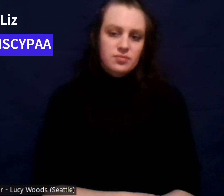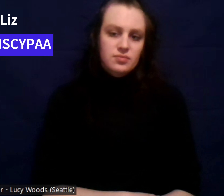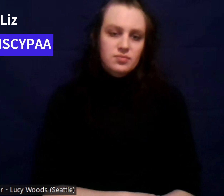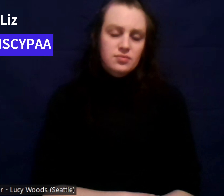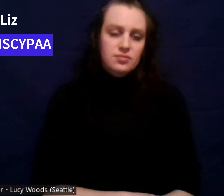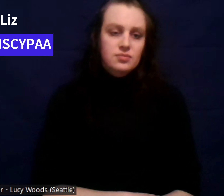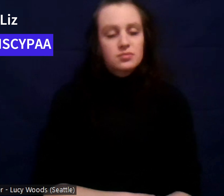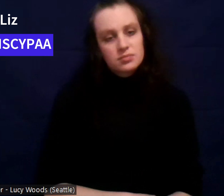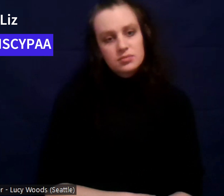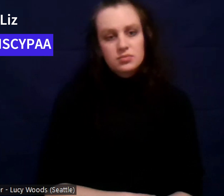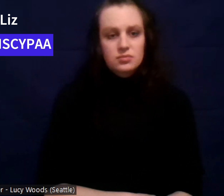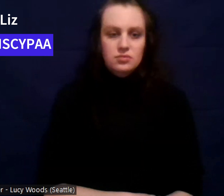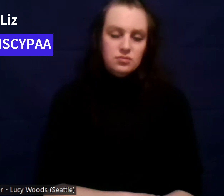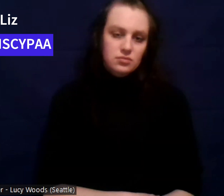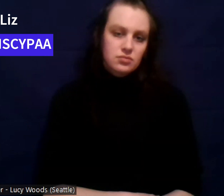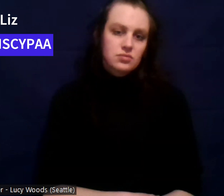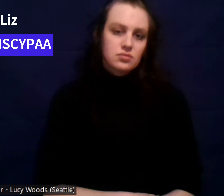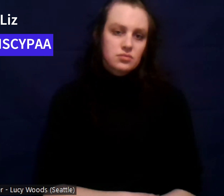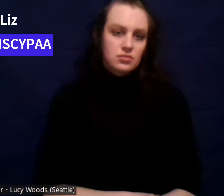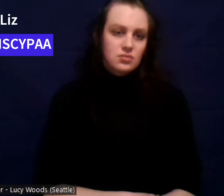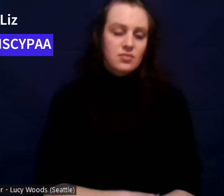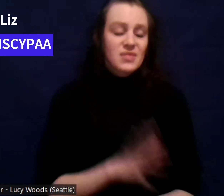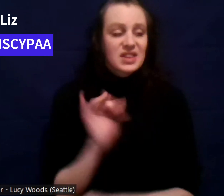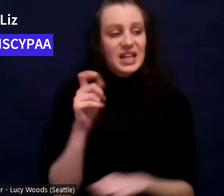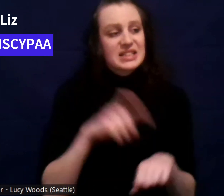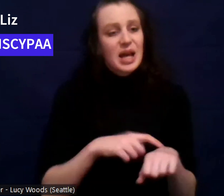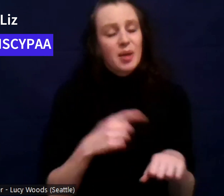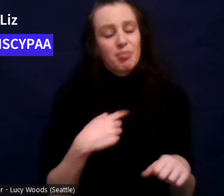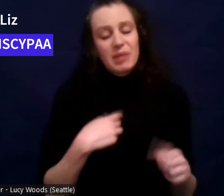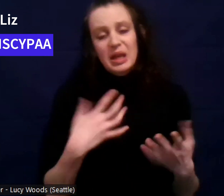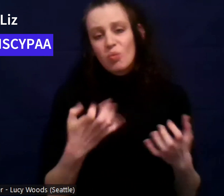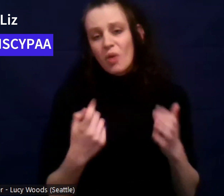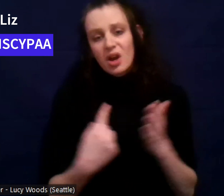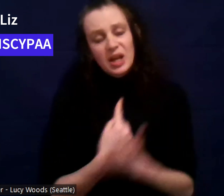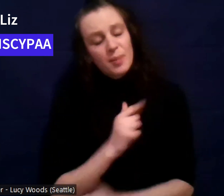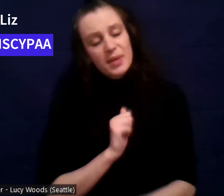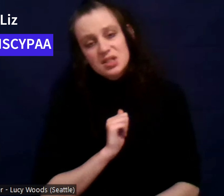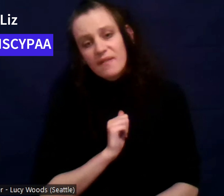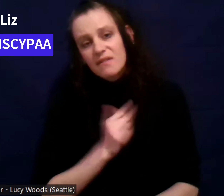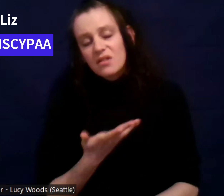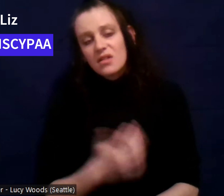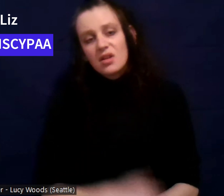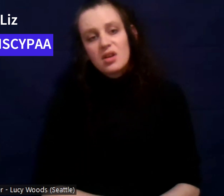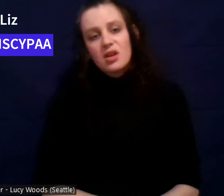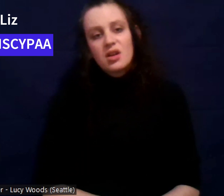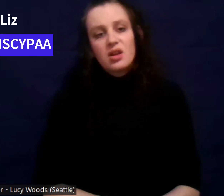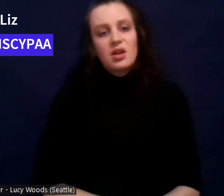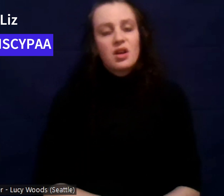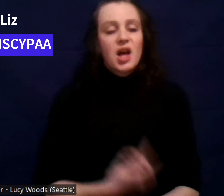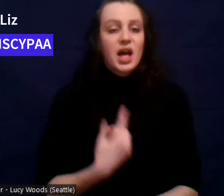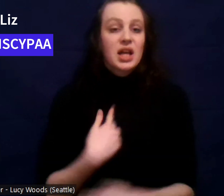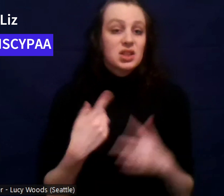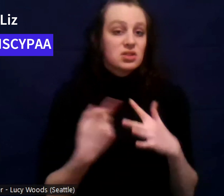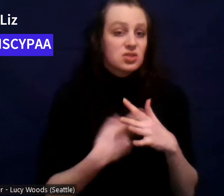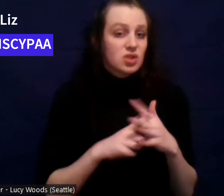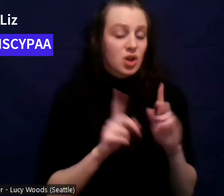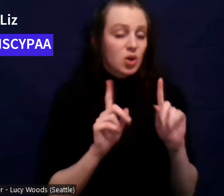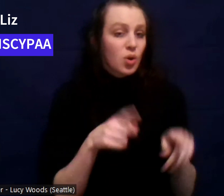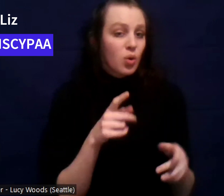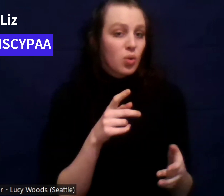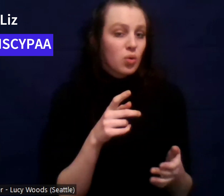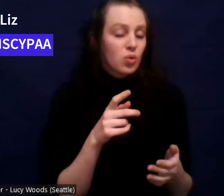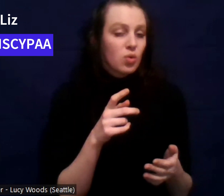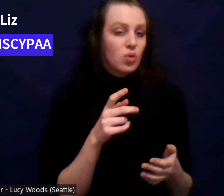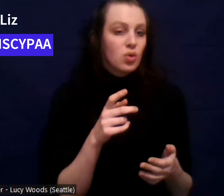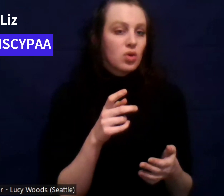was, um, suicidal. It was, uh, I was, I started going to like treatment cause I didn't know what to do, but I wasn't